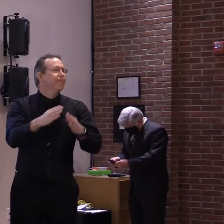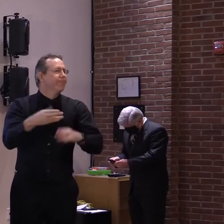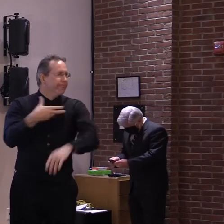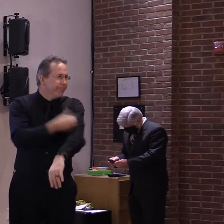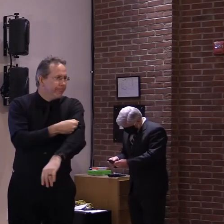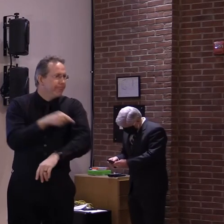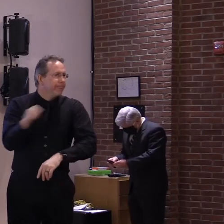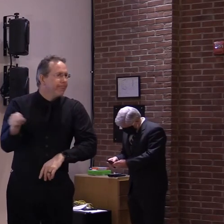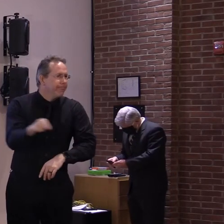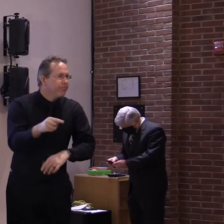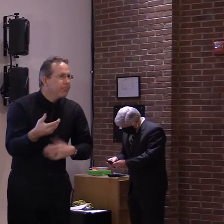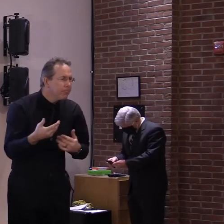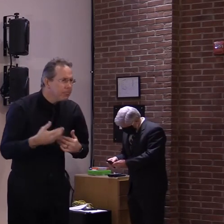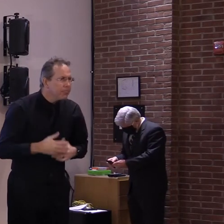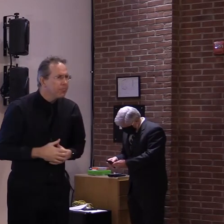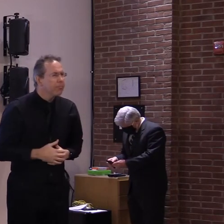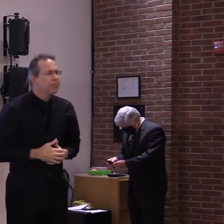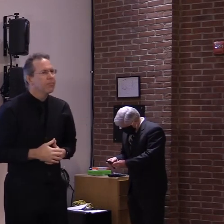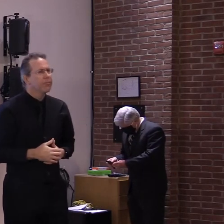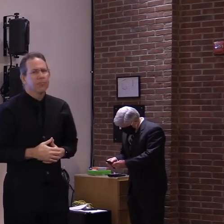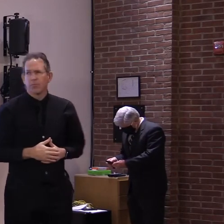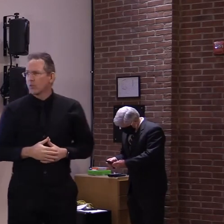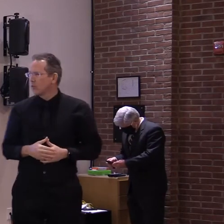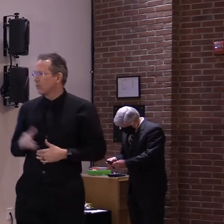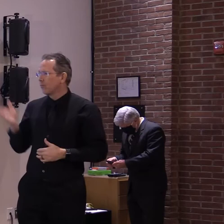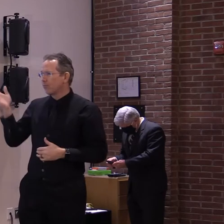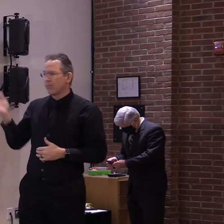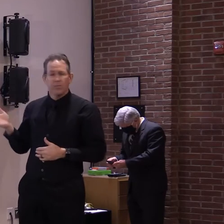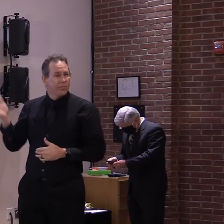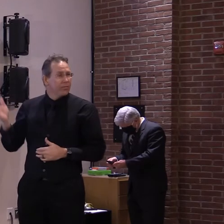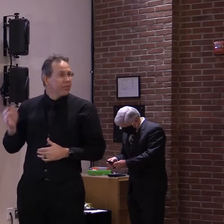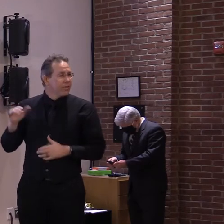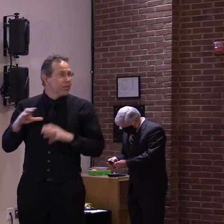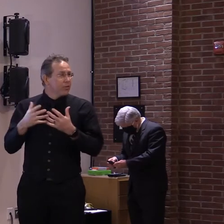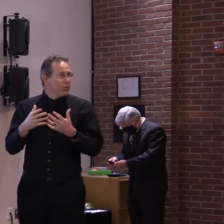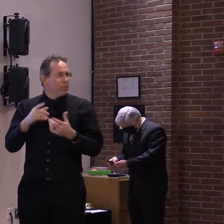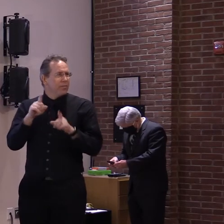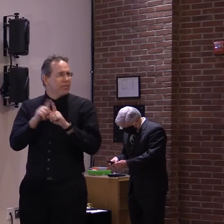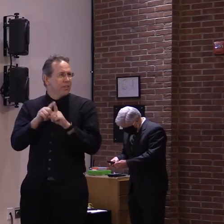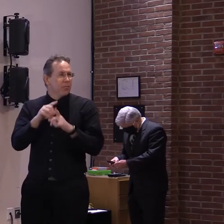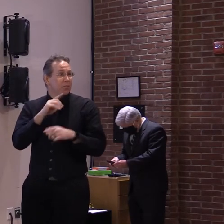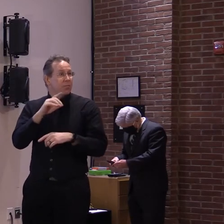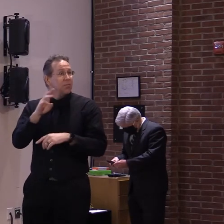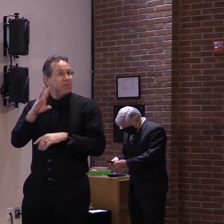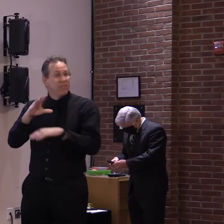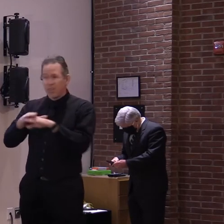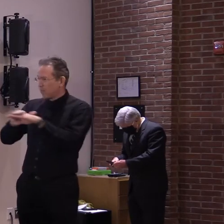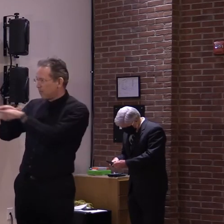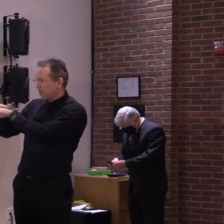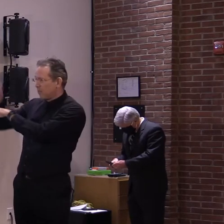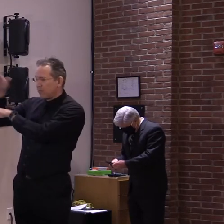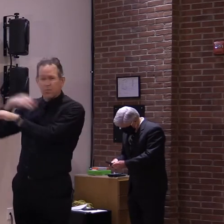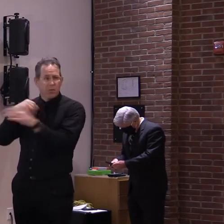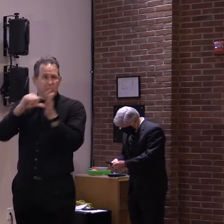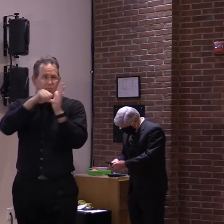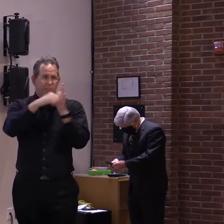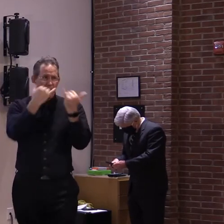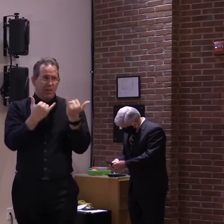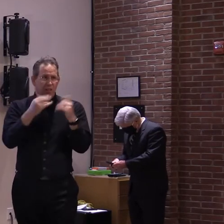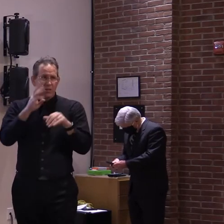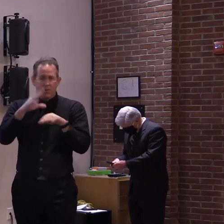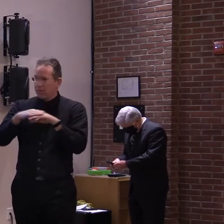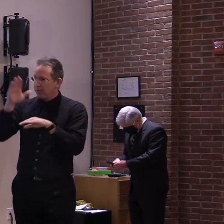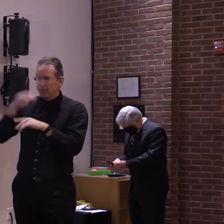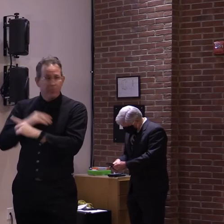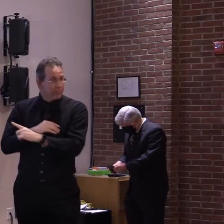next, but not as high as the first three age bands that we mentioned. Does that